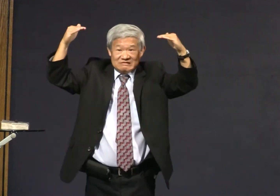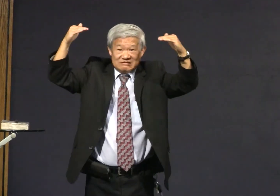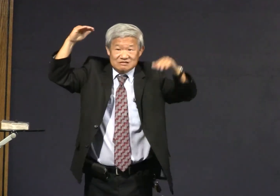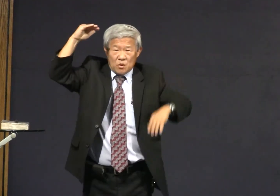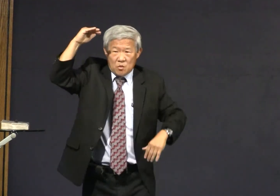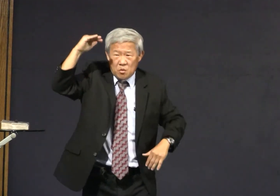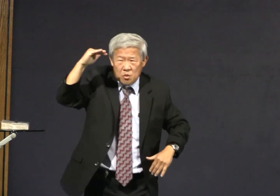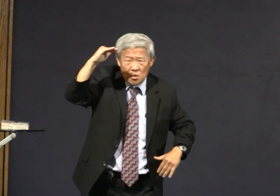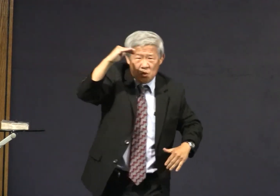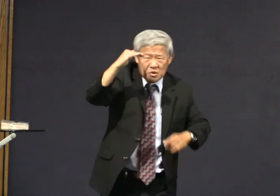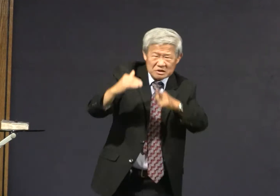You know,